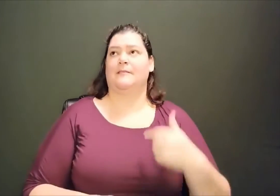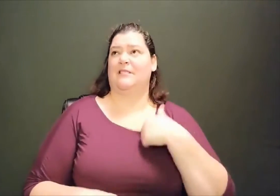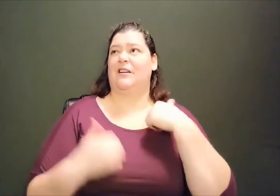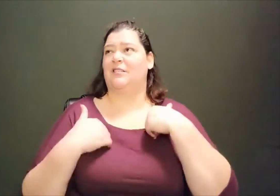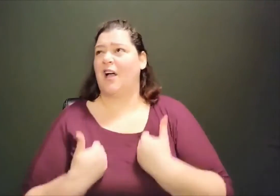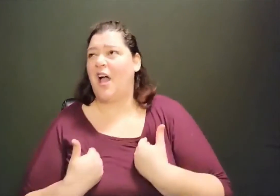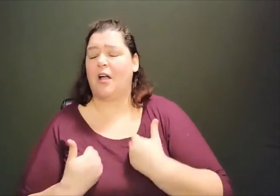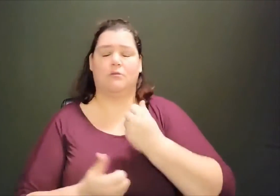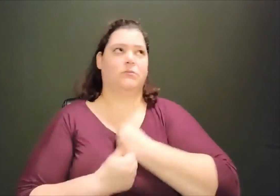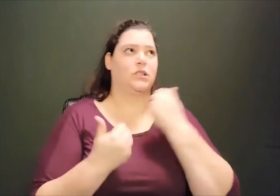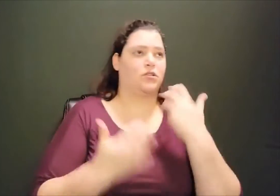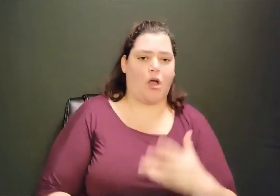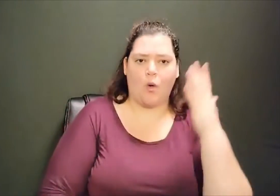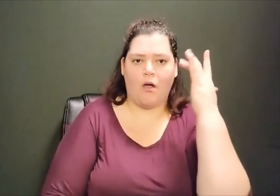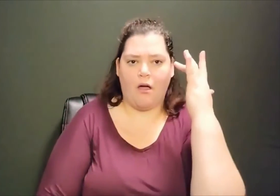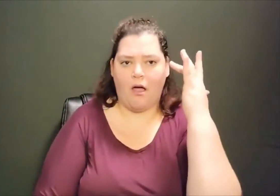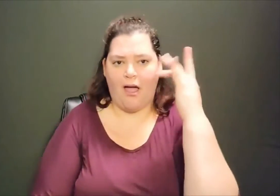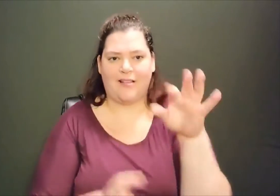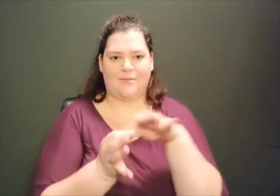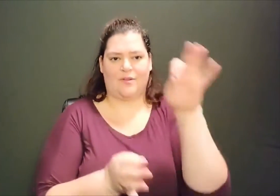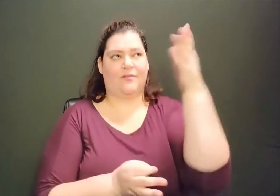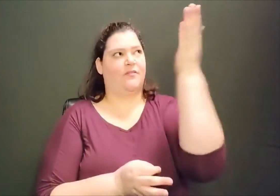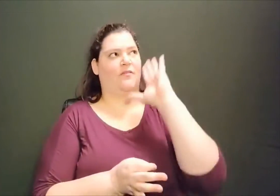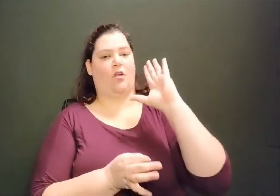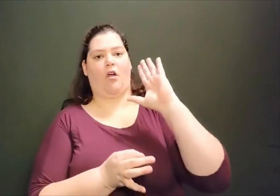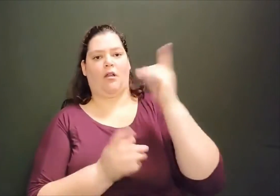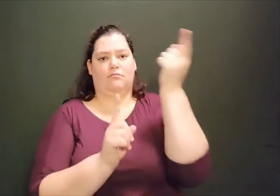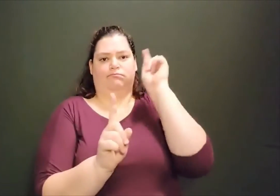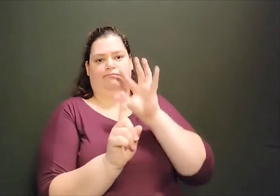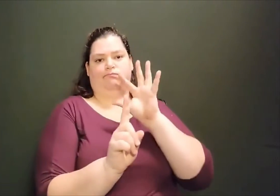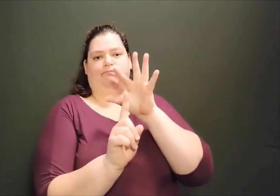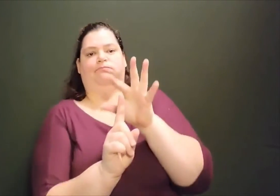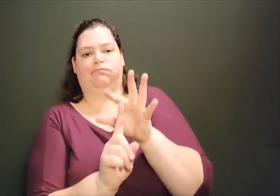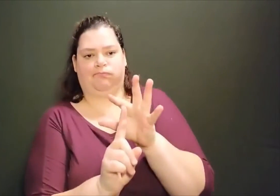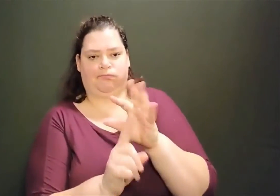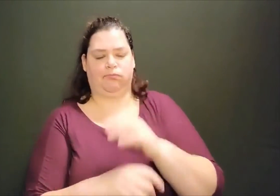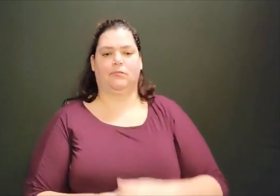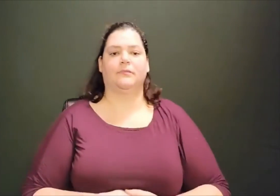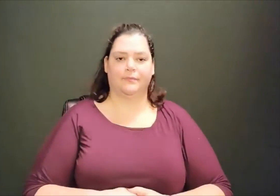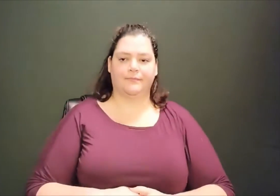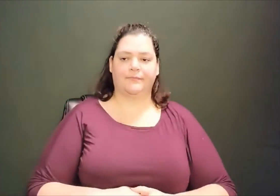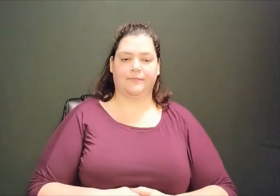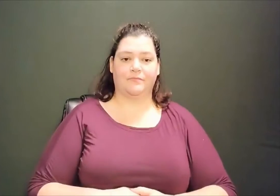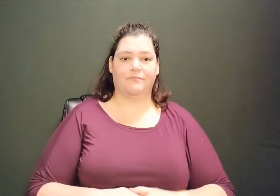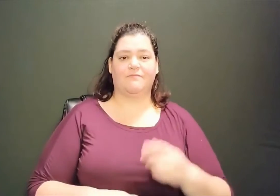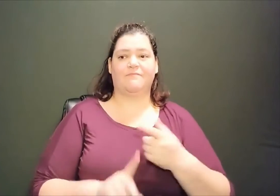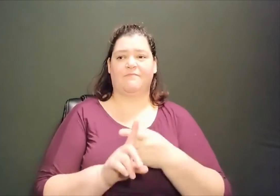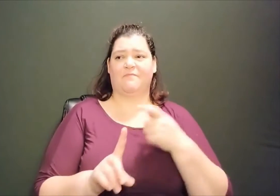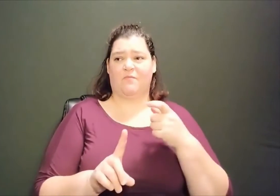What surrounds my rest? Am I tired, exhausted even, from the Spirit of God